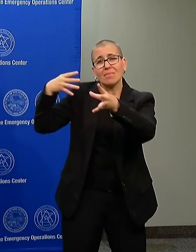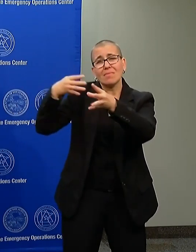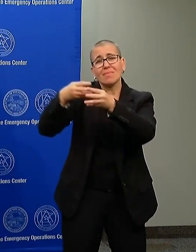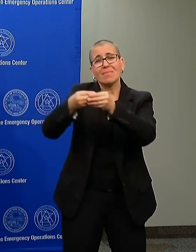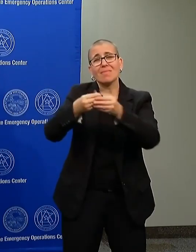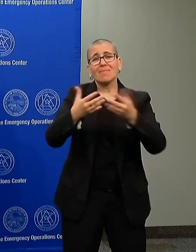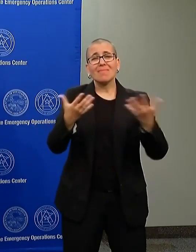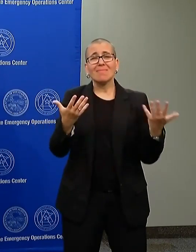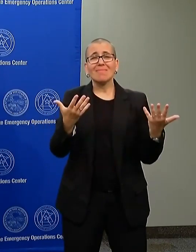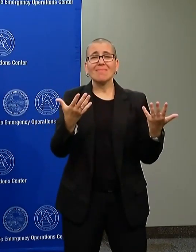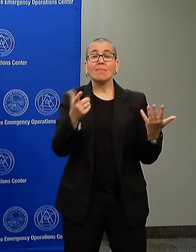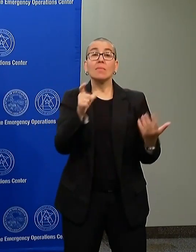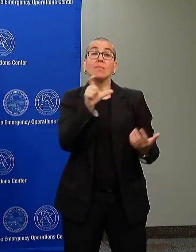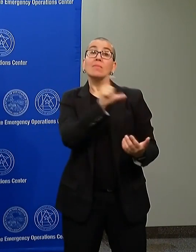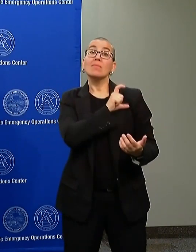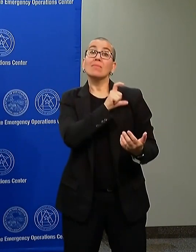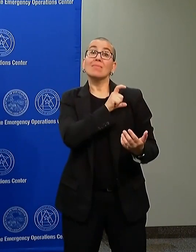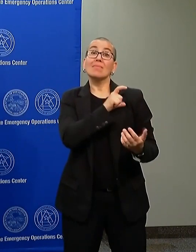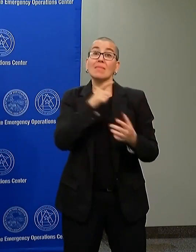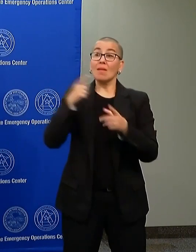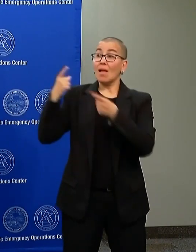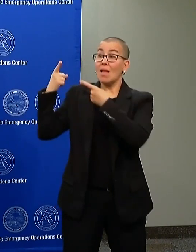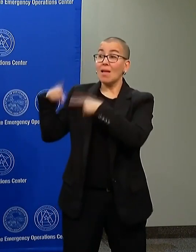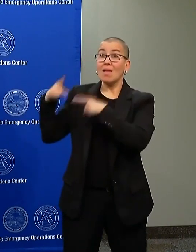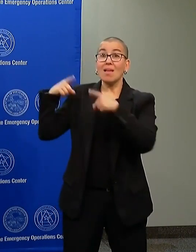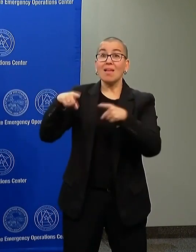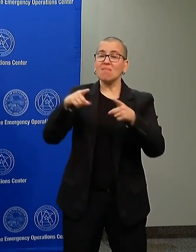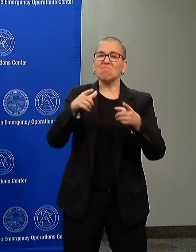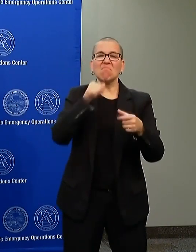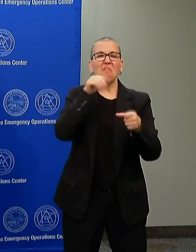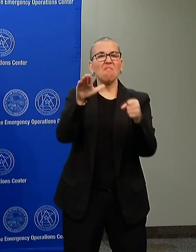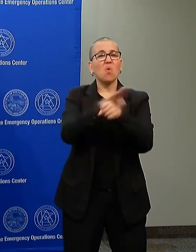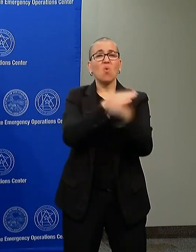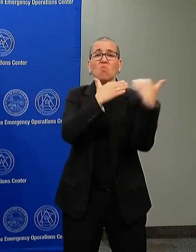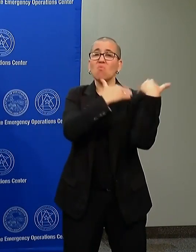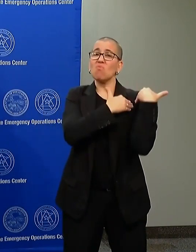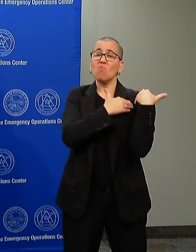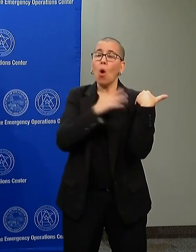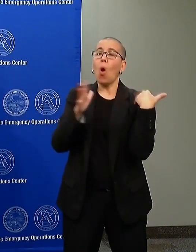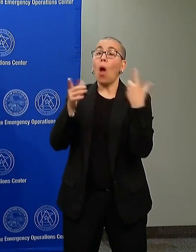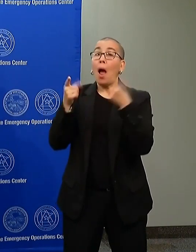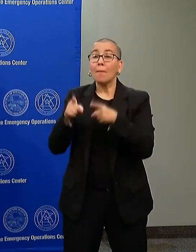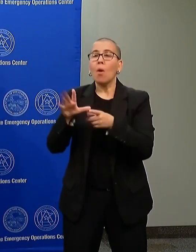We have an enormous amount of legitimate frustration of people who ask